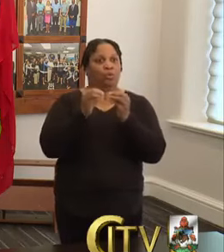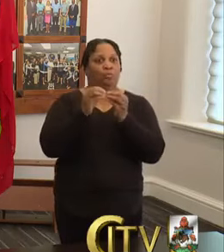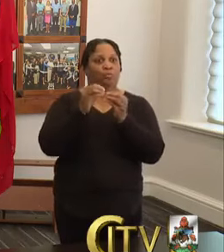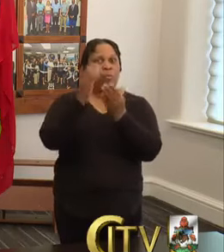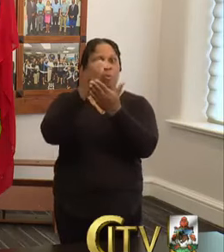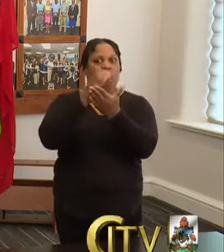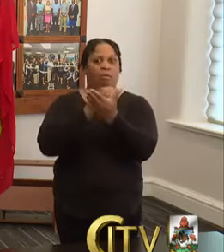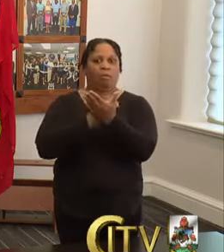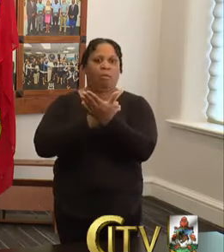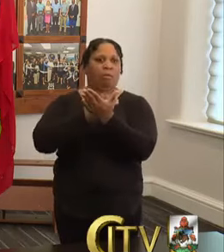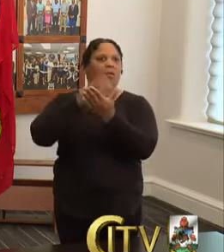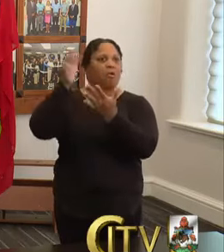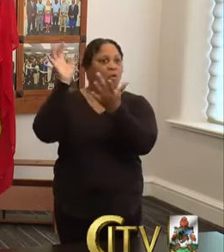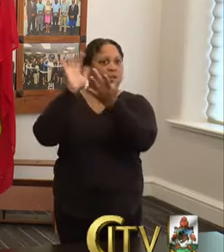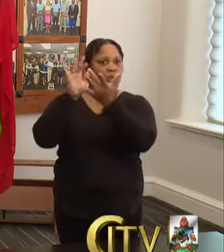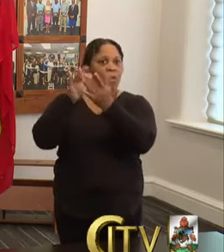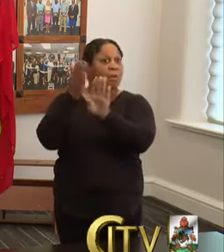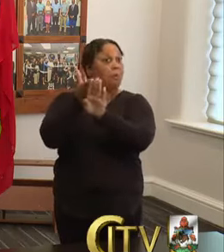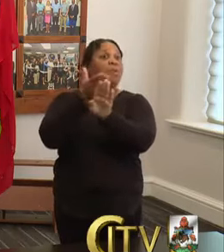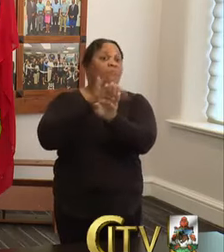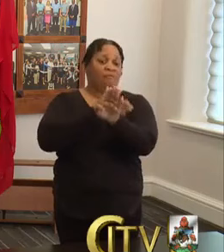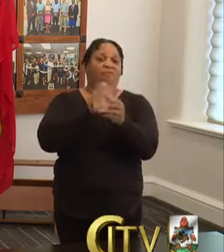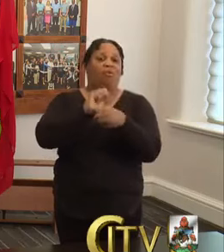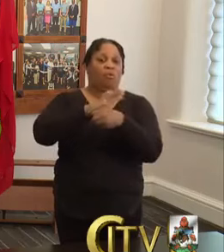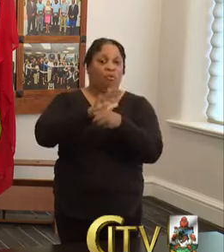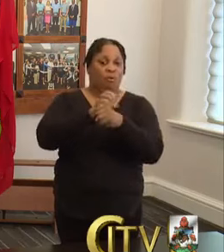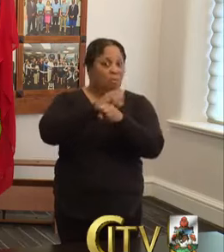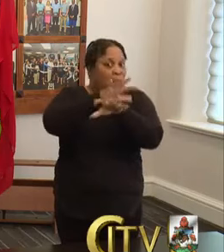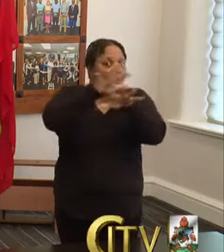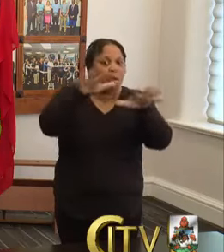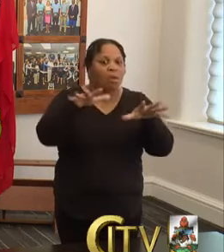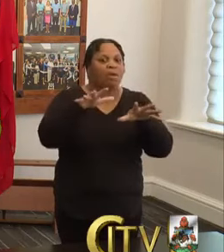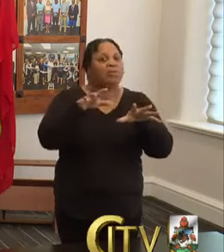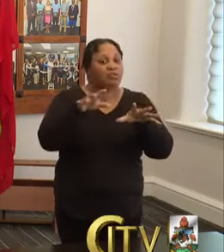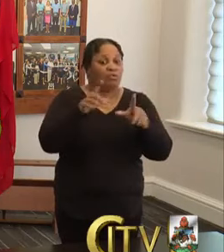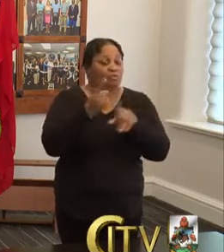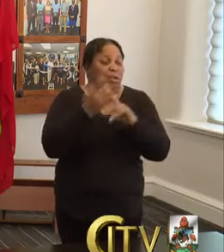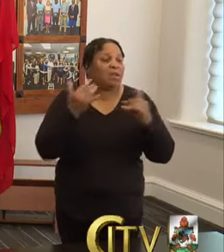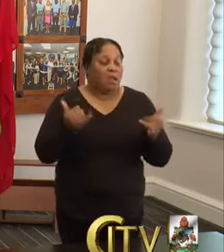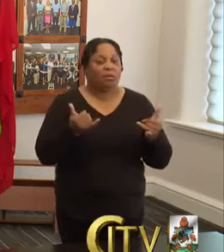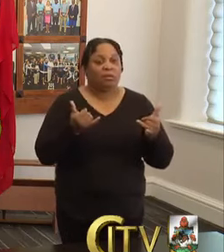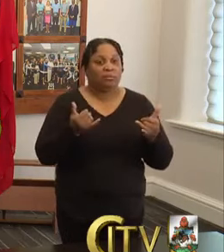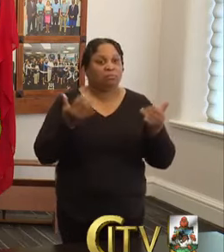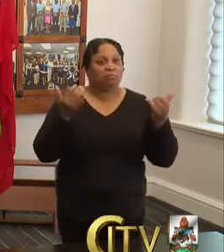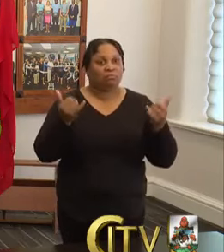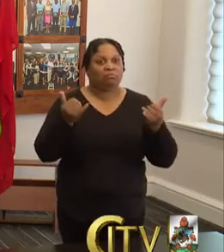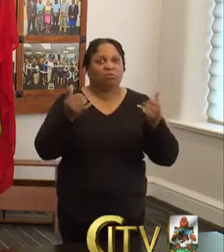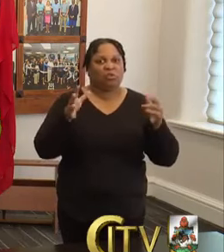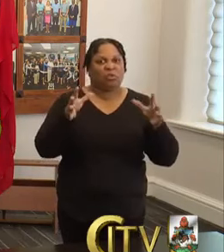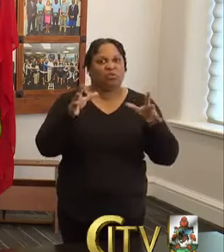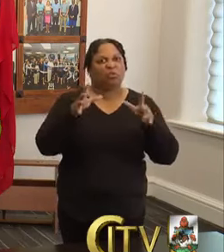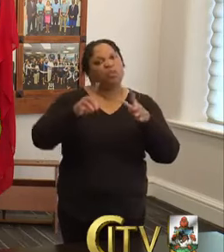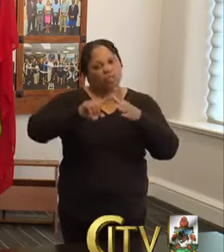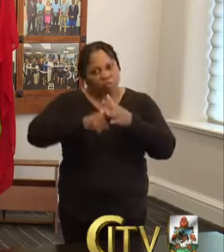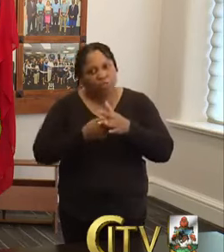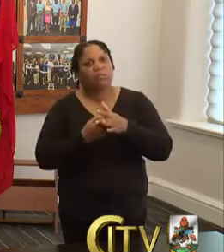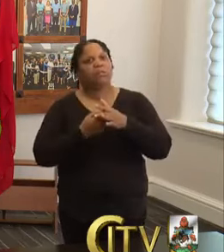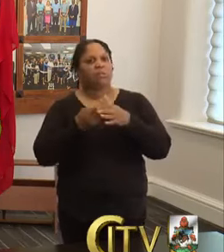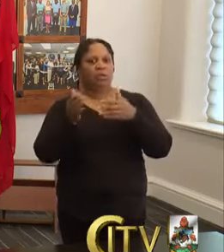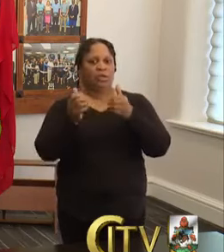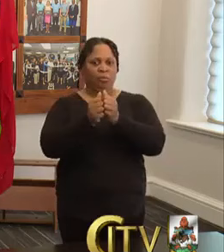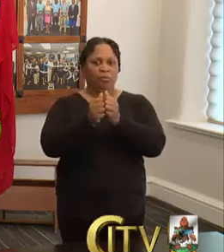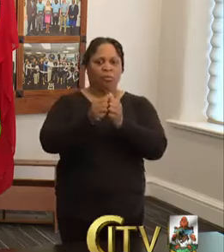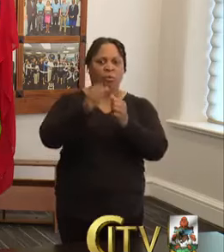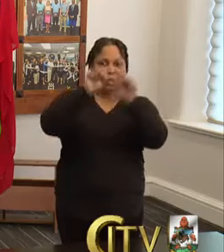prior to COVID-19 hitting. So it's pretty, it's just accelerated where we wanted to take our system anyway. And so, but